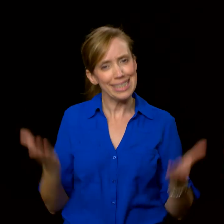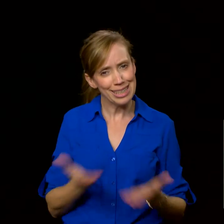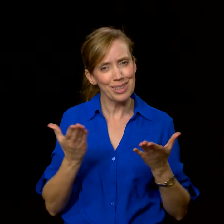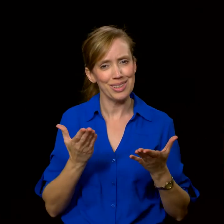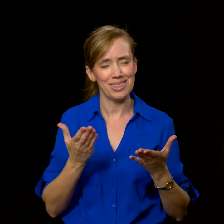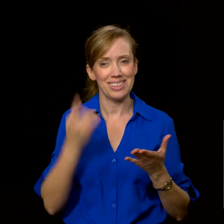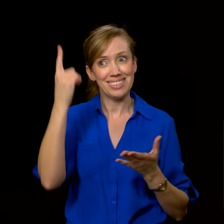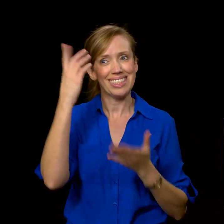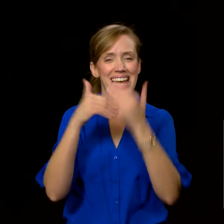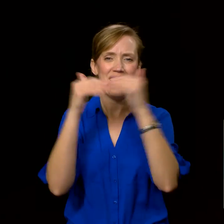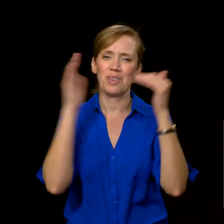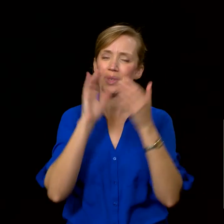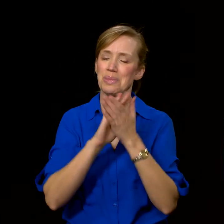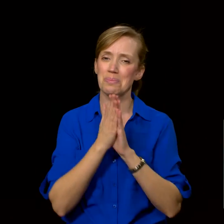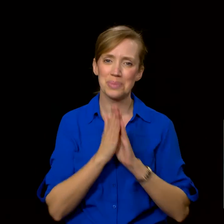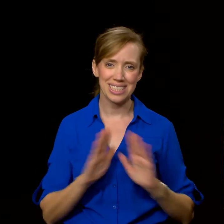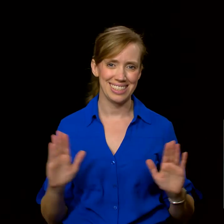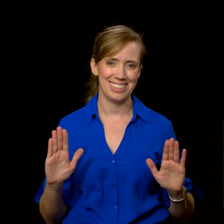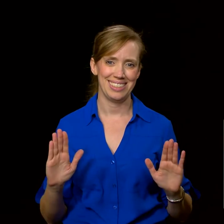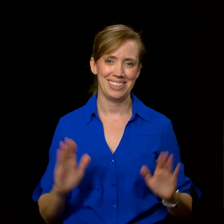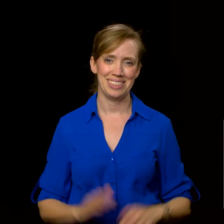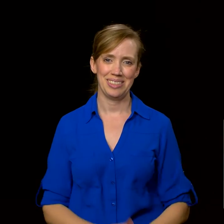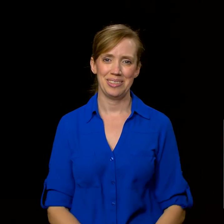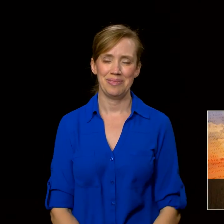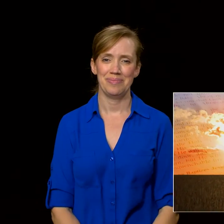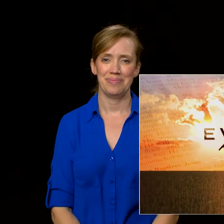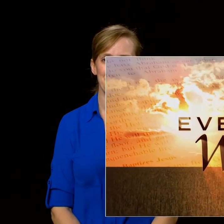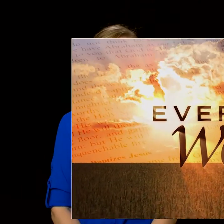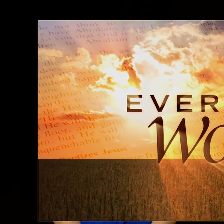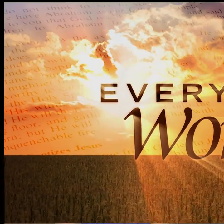I'm John Bradshaw for It Is Written. Let's live today